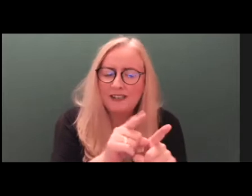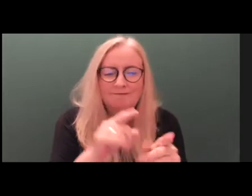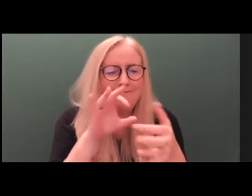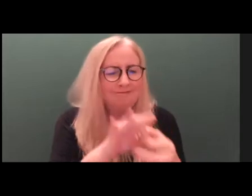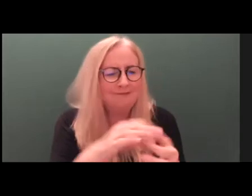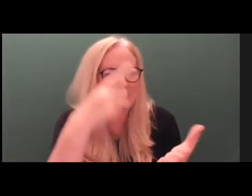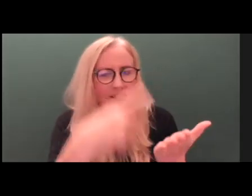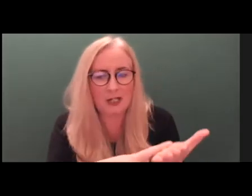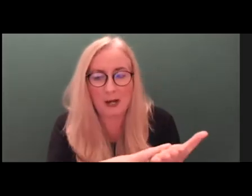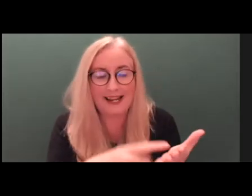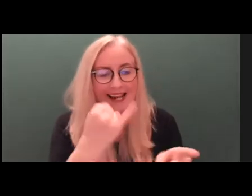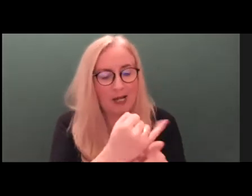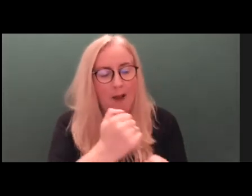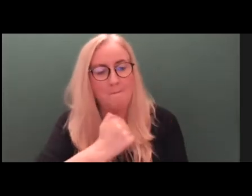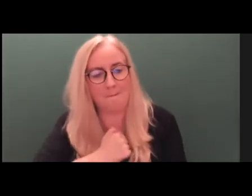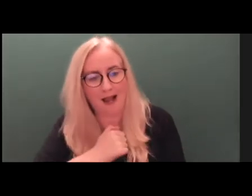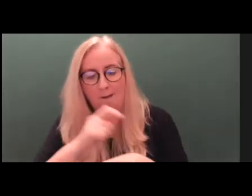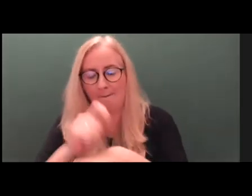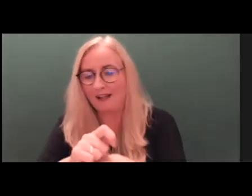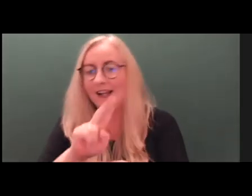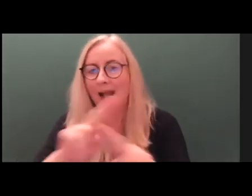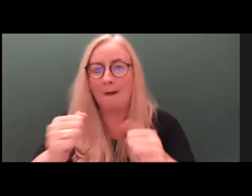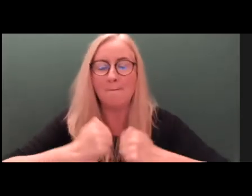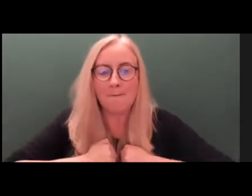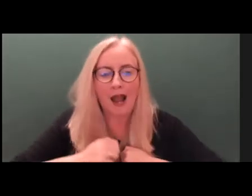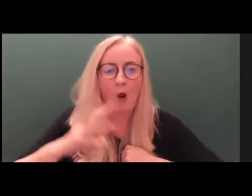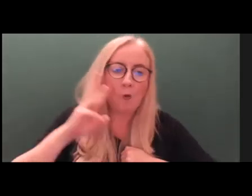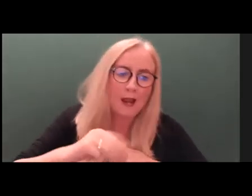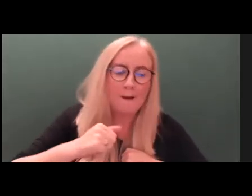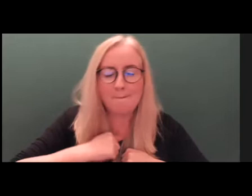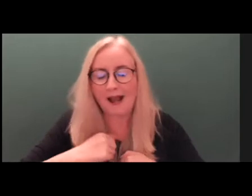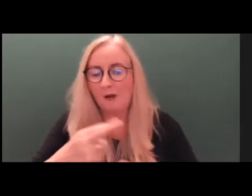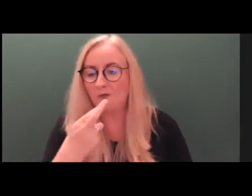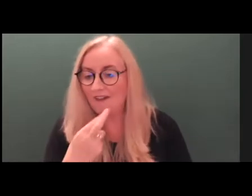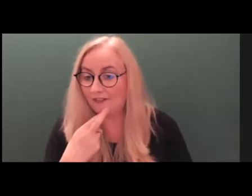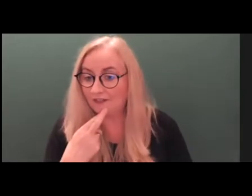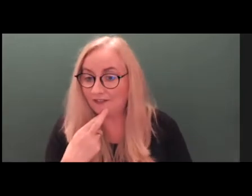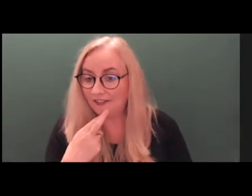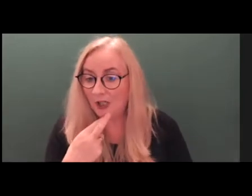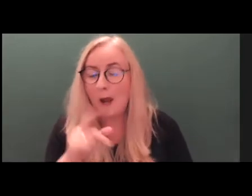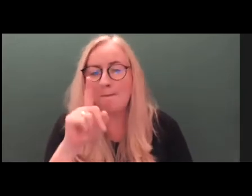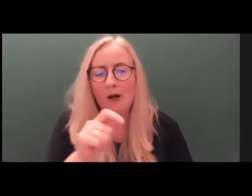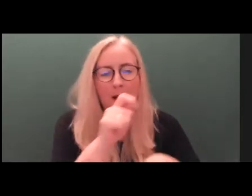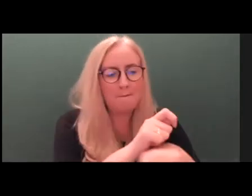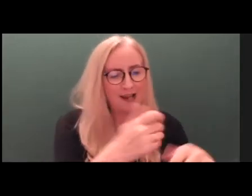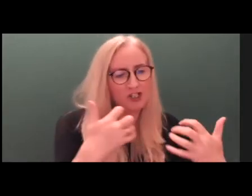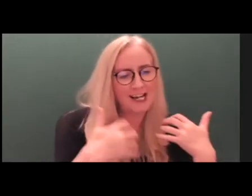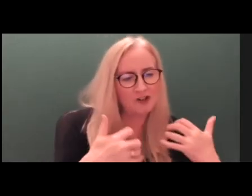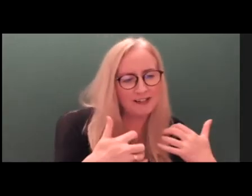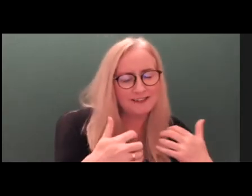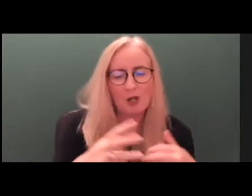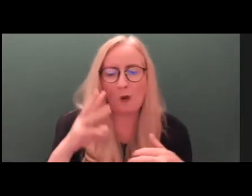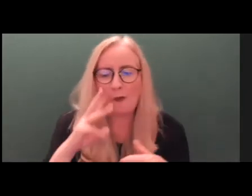made in my best interest and not my will and preference. The distinction between best interest and will and preference contained